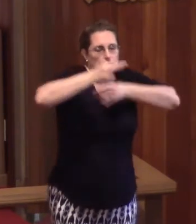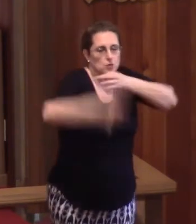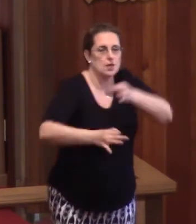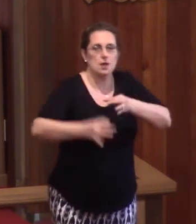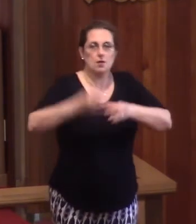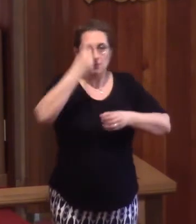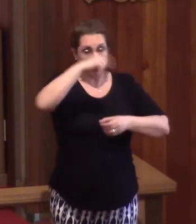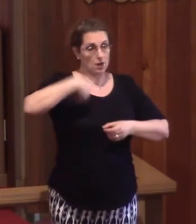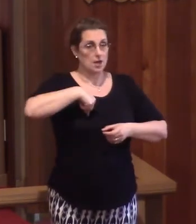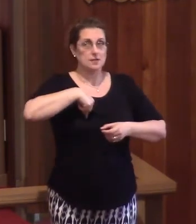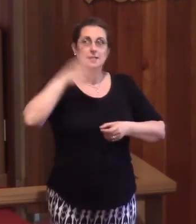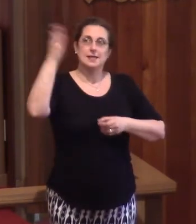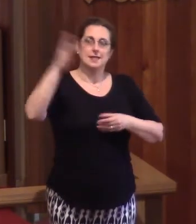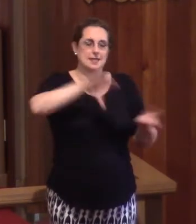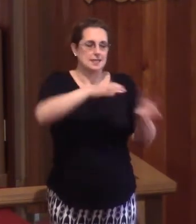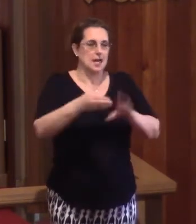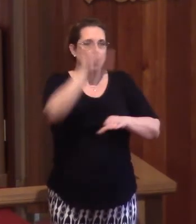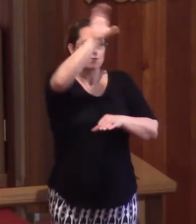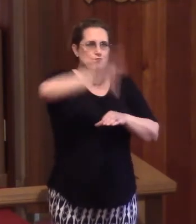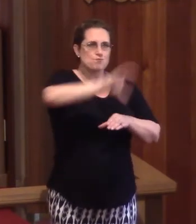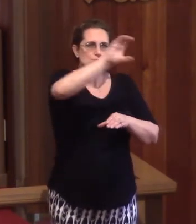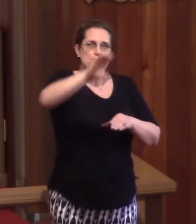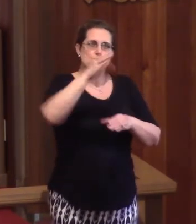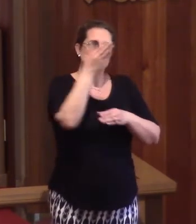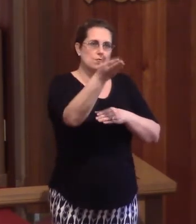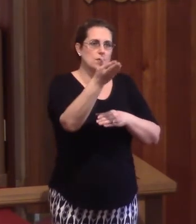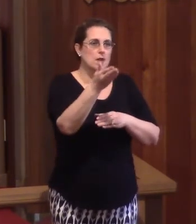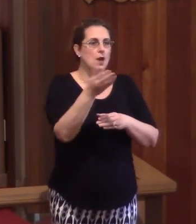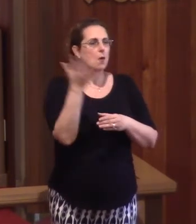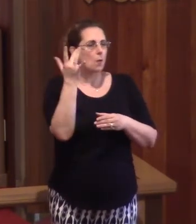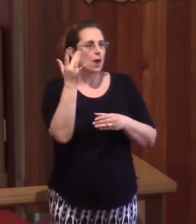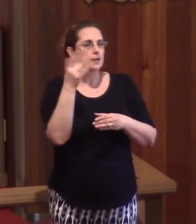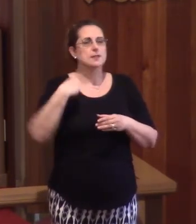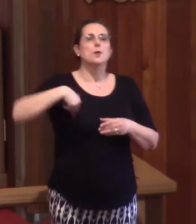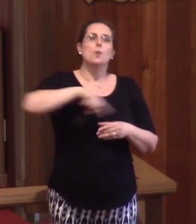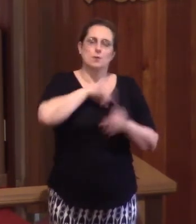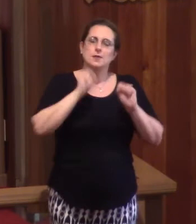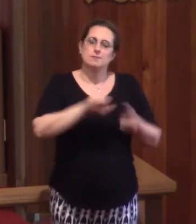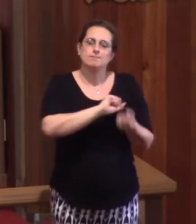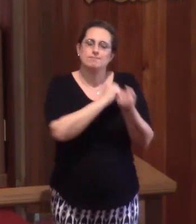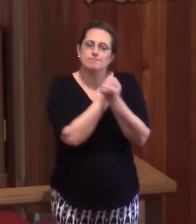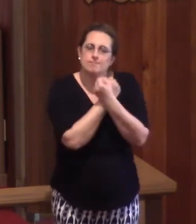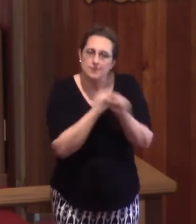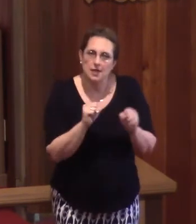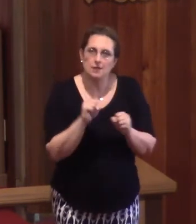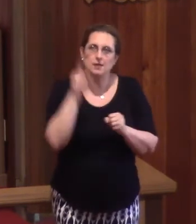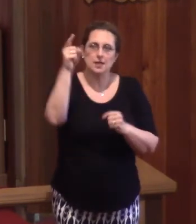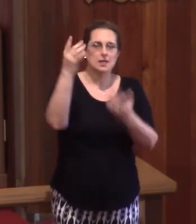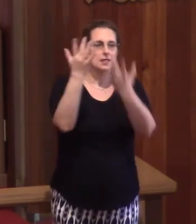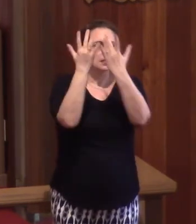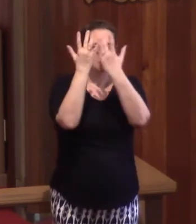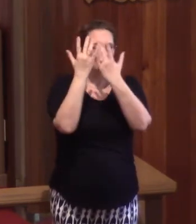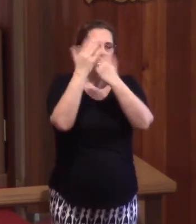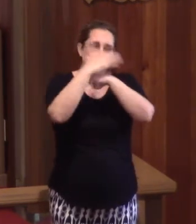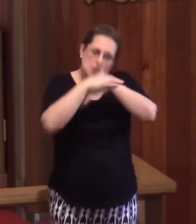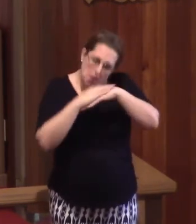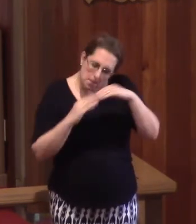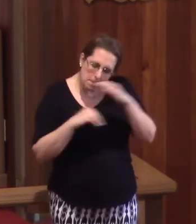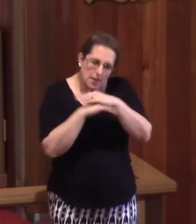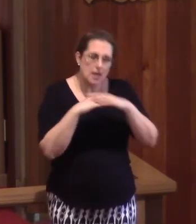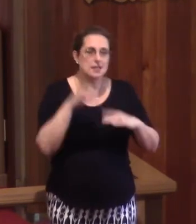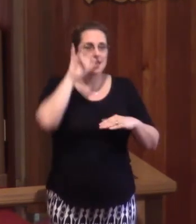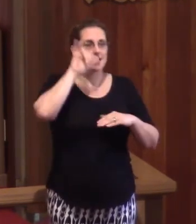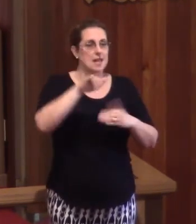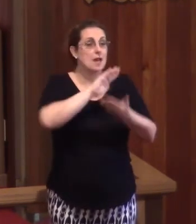becoming the cursed one that you and I may be saved. Being great compassion, this atonement is